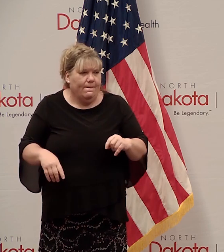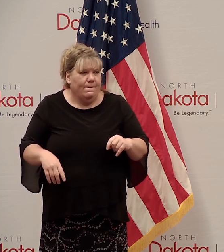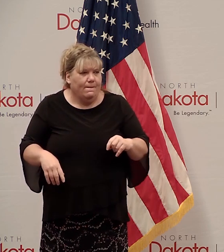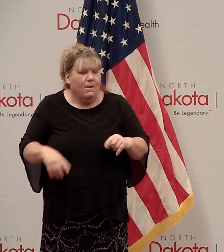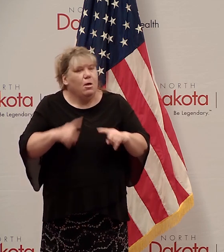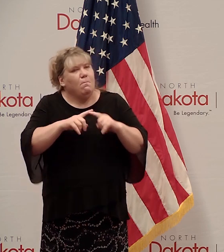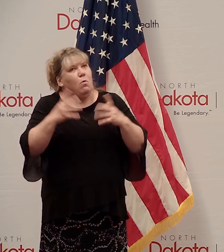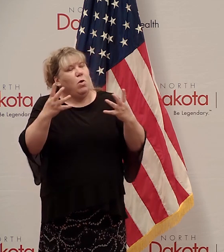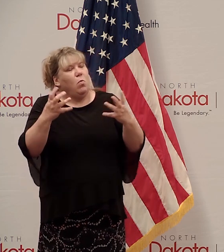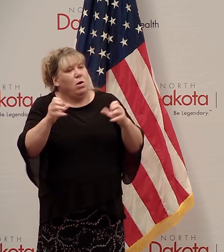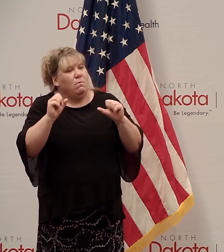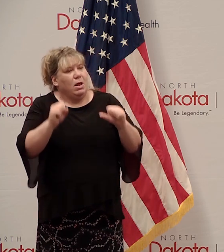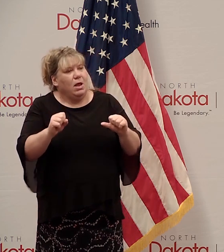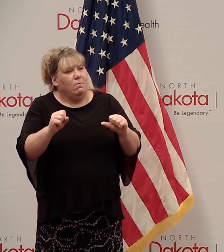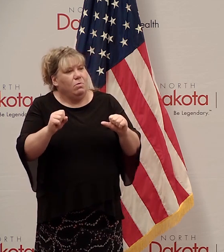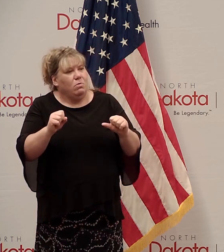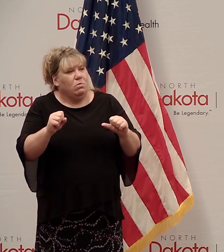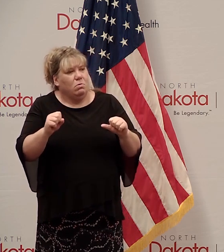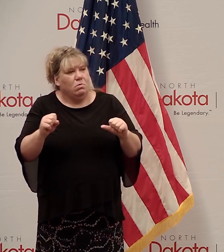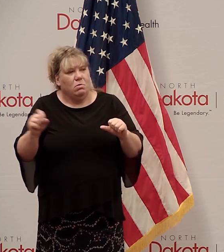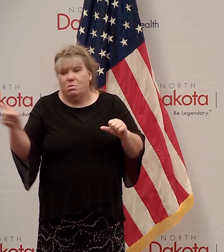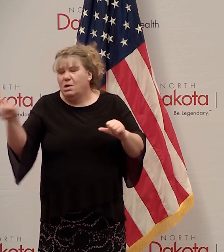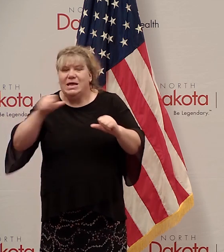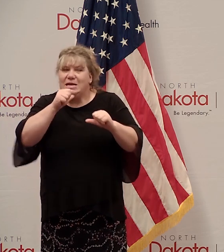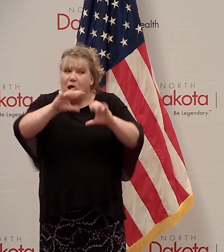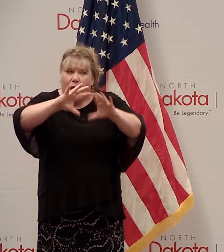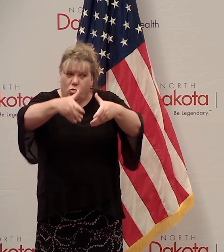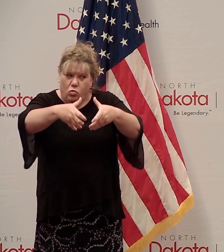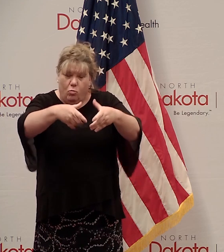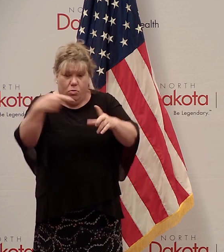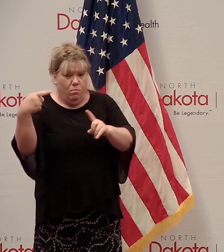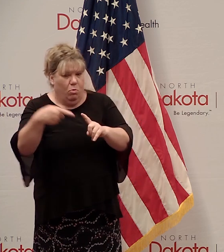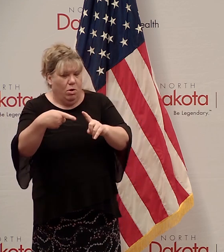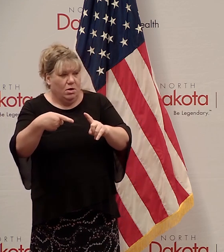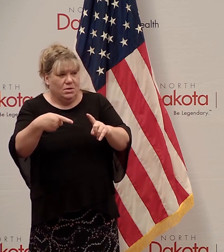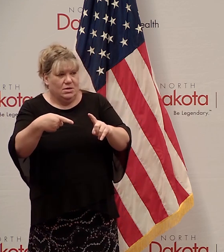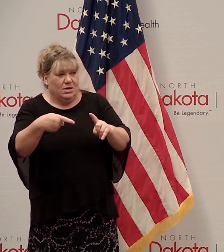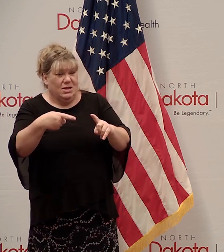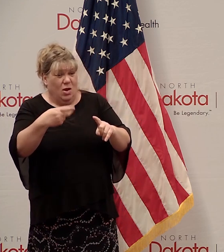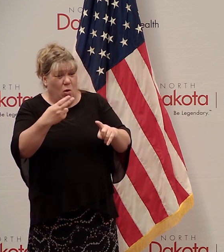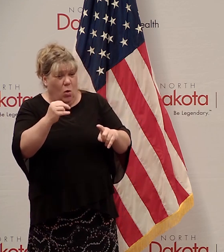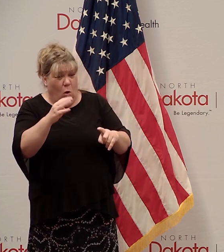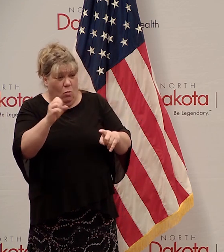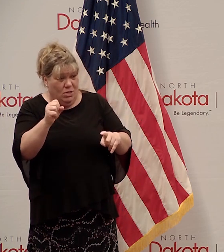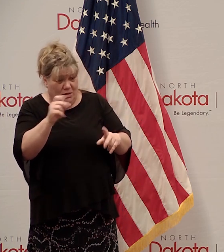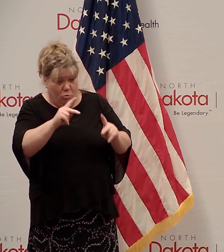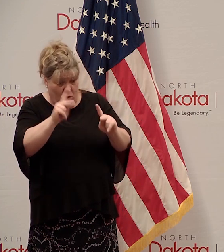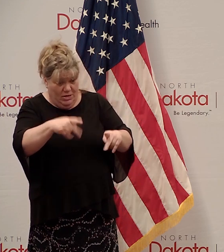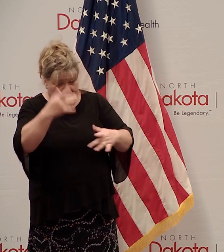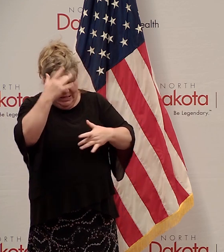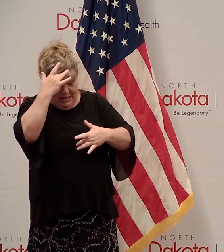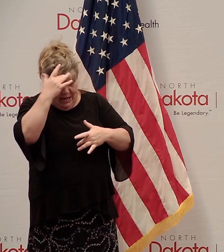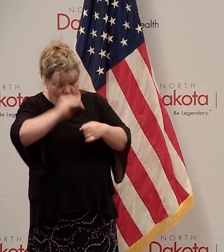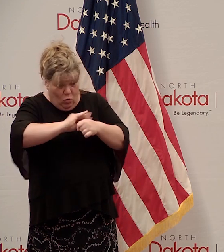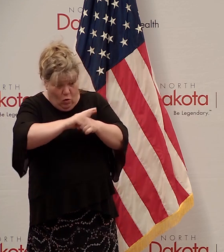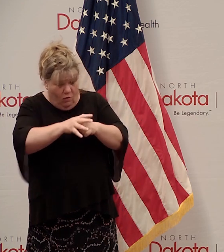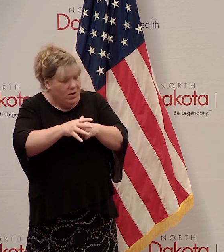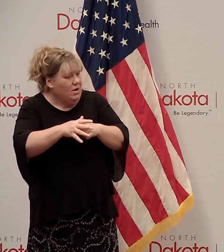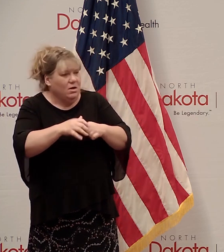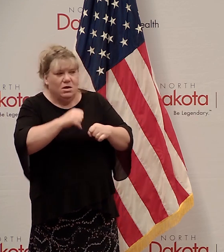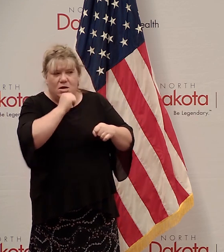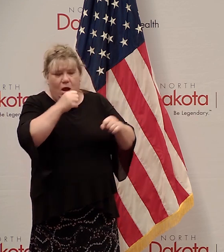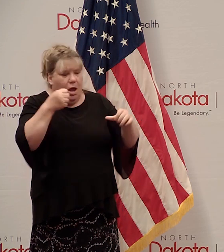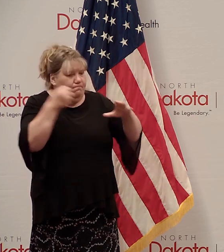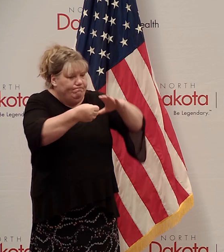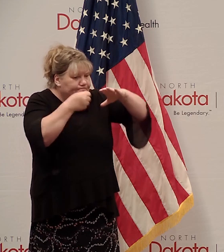But we want to be able to isolate them, non-group. Is that for everybody or just for the COVID positives? Because